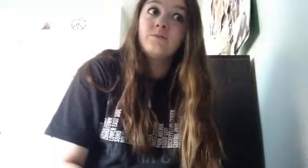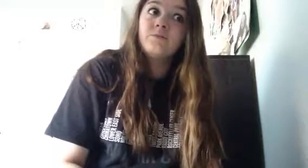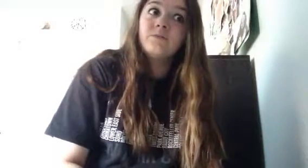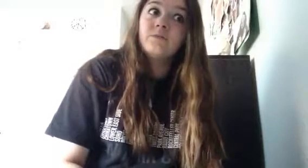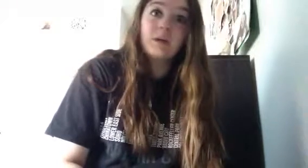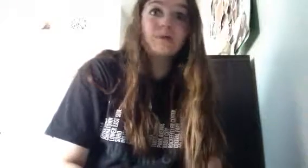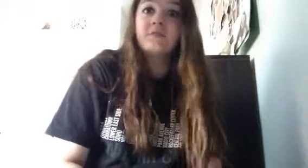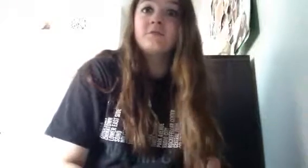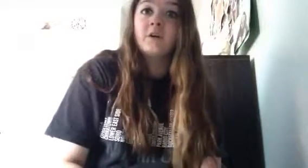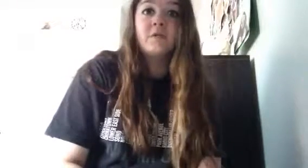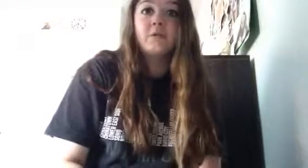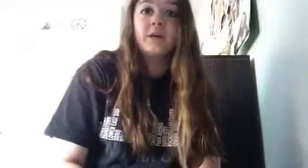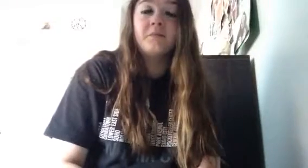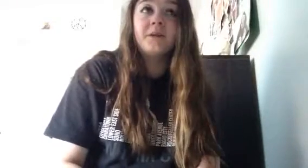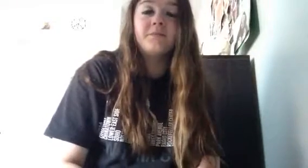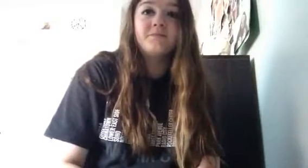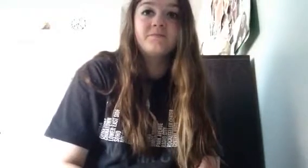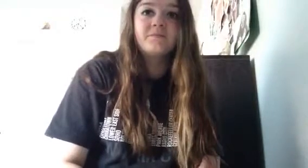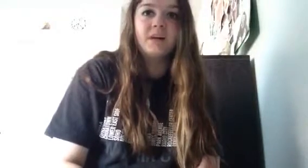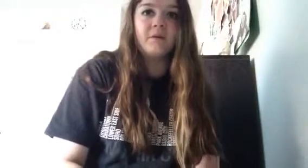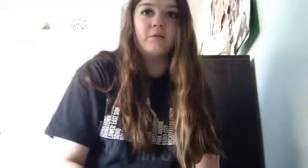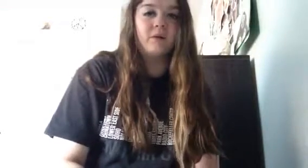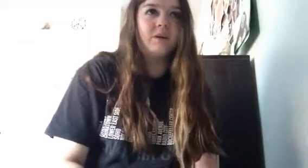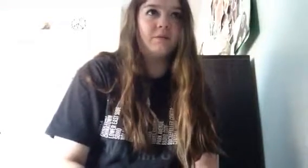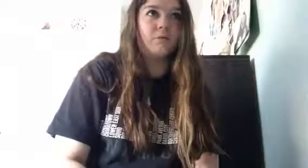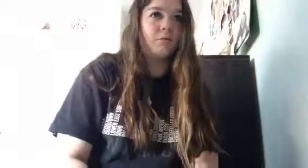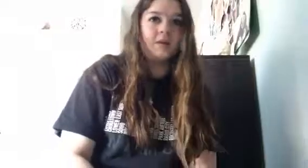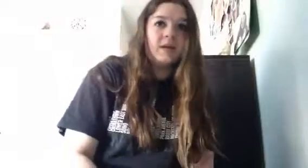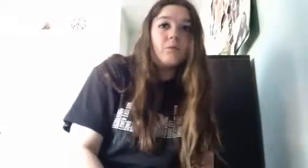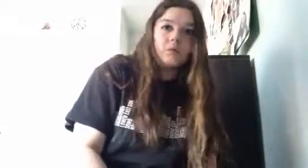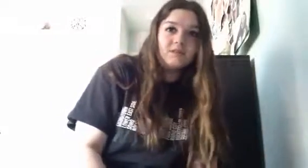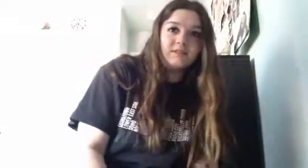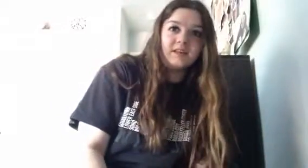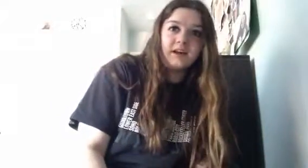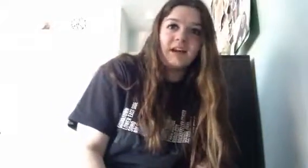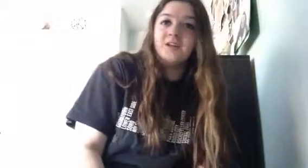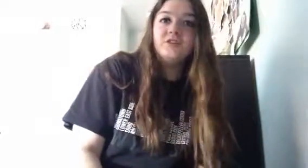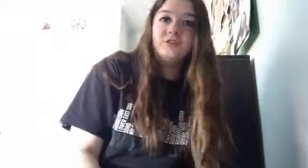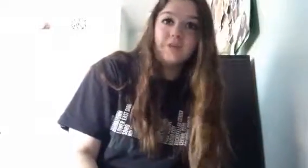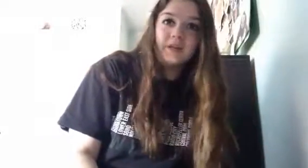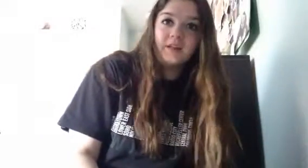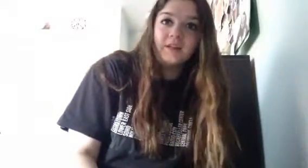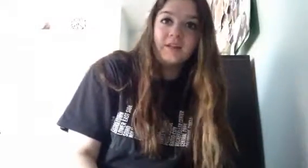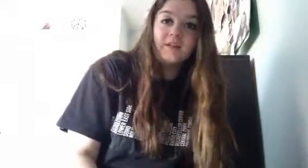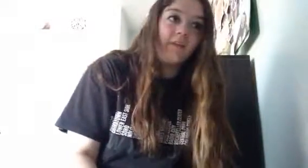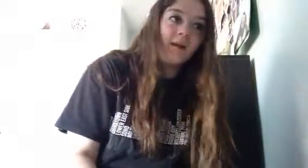they were still following behind me i'm like what i'm like what do they want like i didn't do anything to them